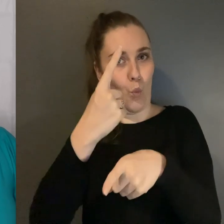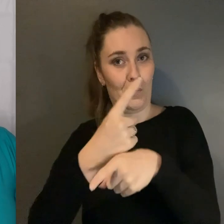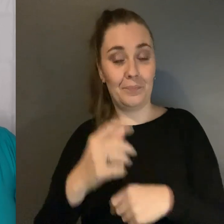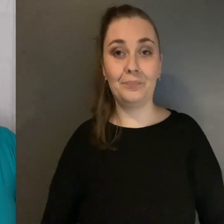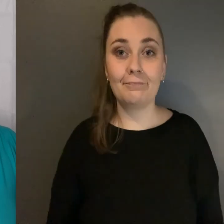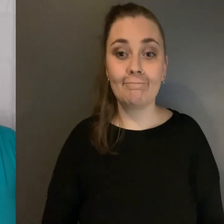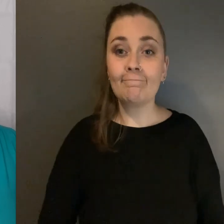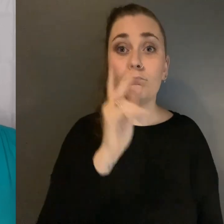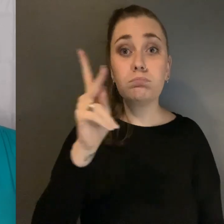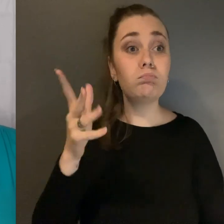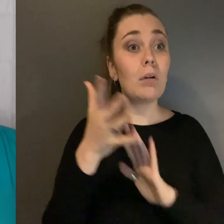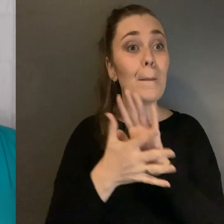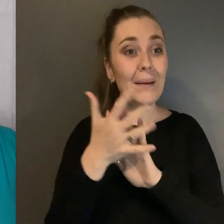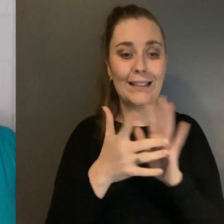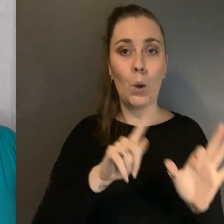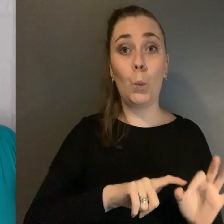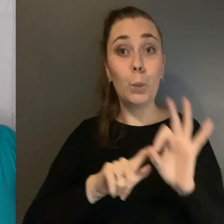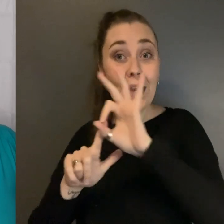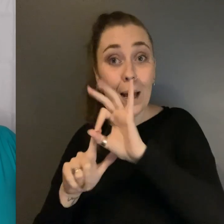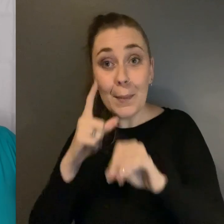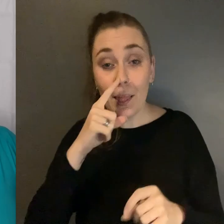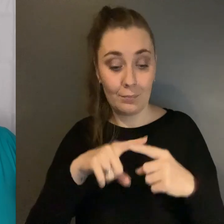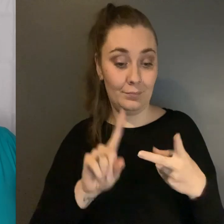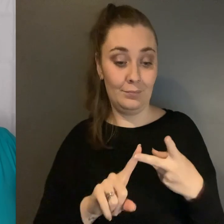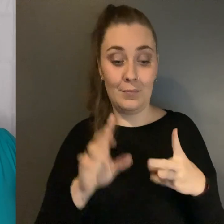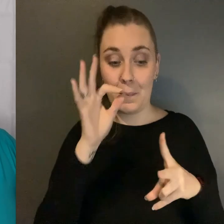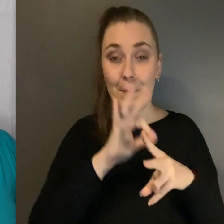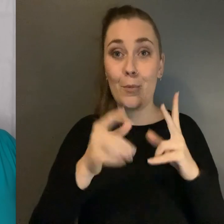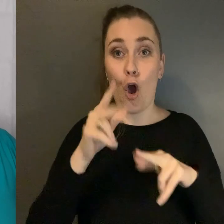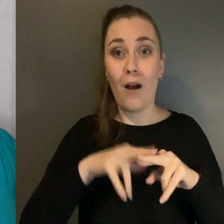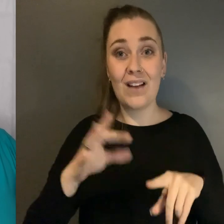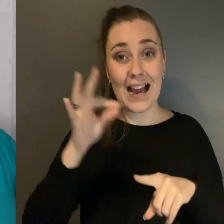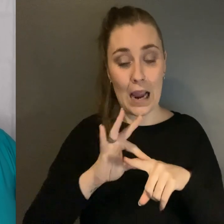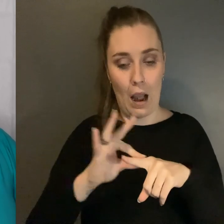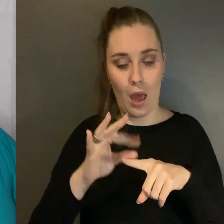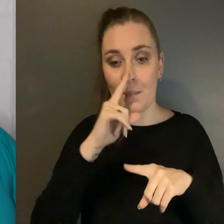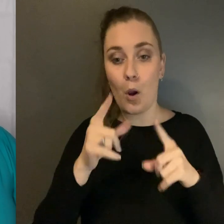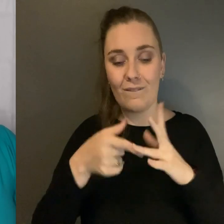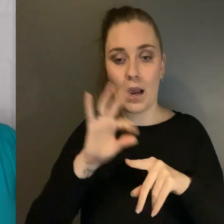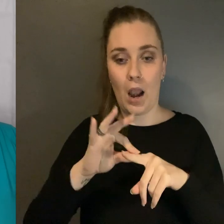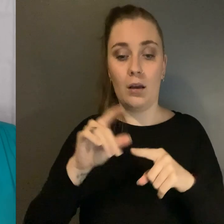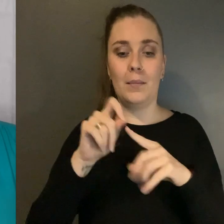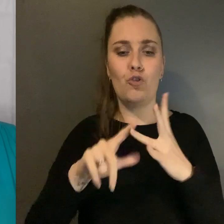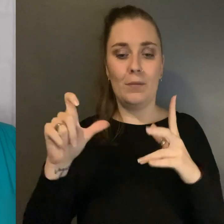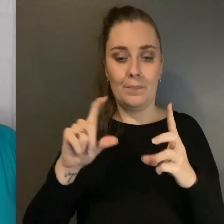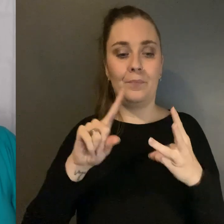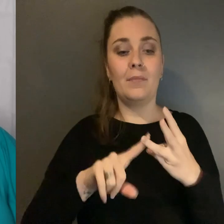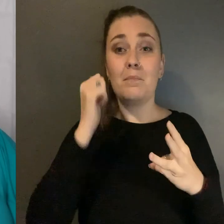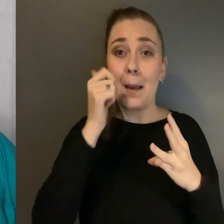Often it means queer people People of colour, especially black people Disabled people, especially